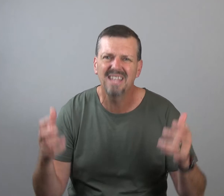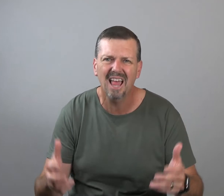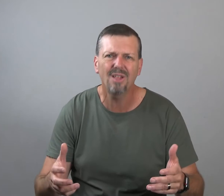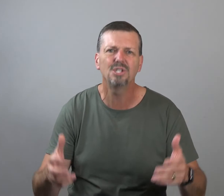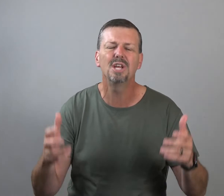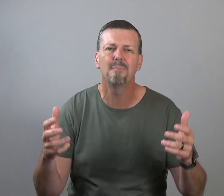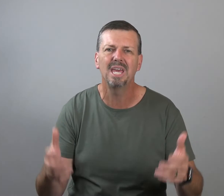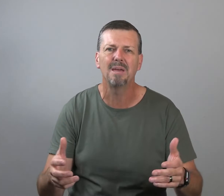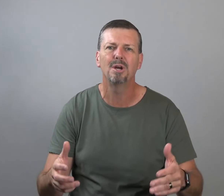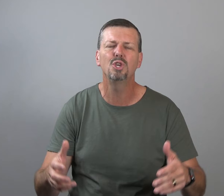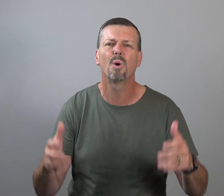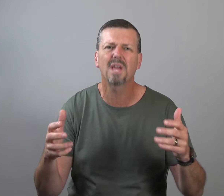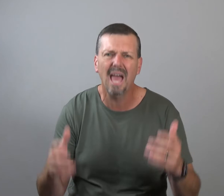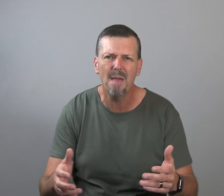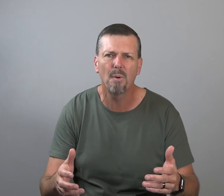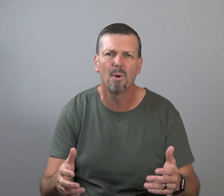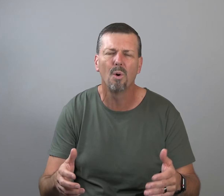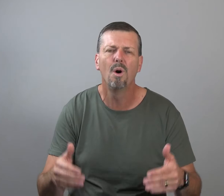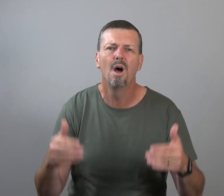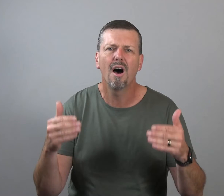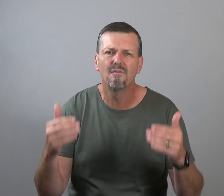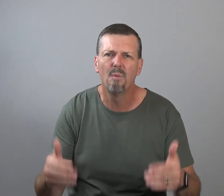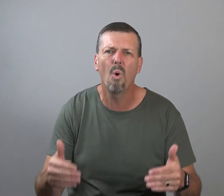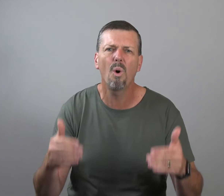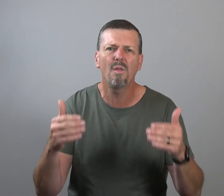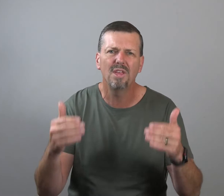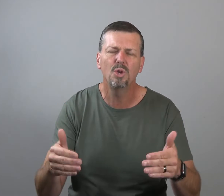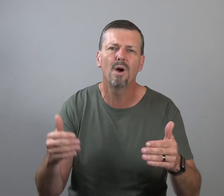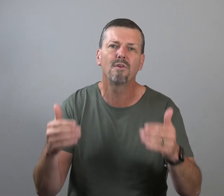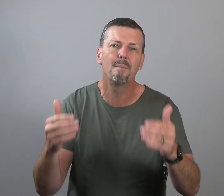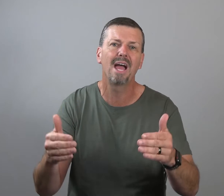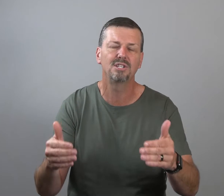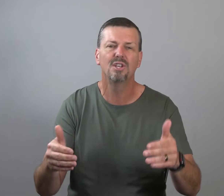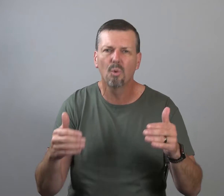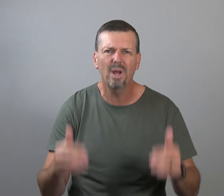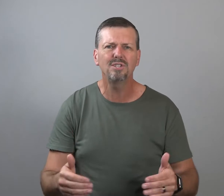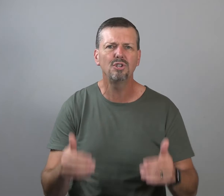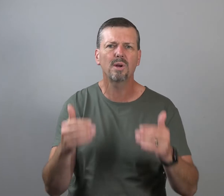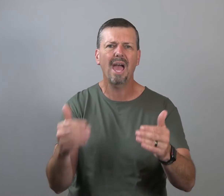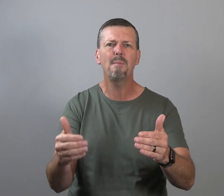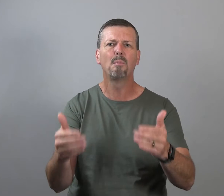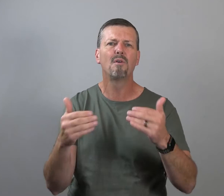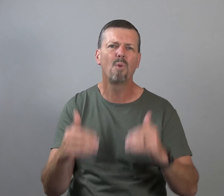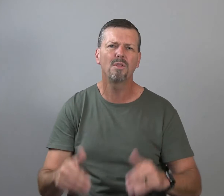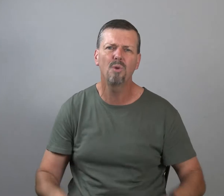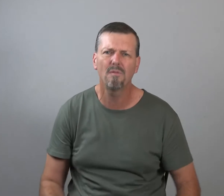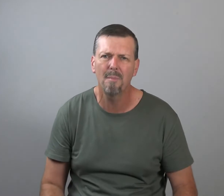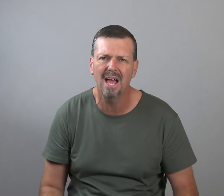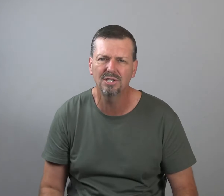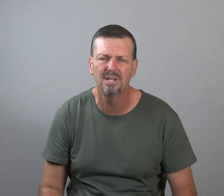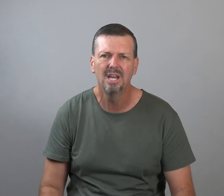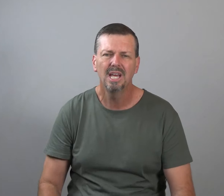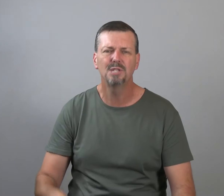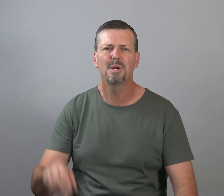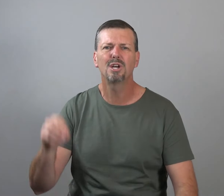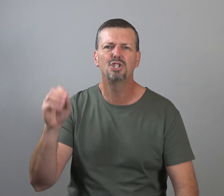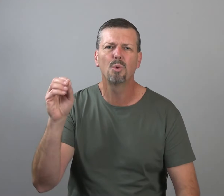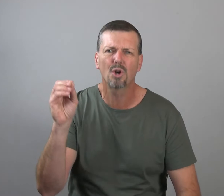intelligent being, but you are capable of more than you ever imagined. And the reason you're capable of more than you ever imagined is because you were